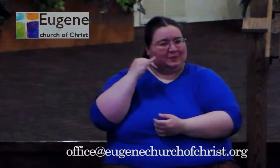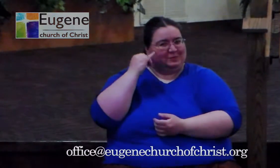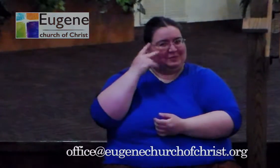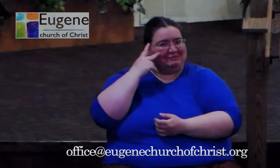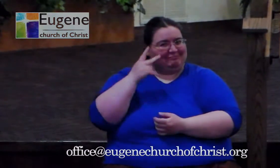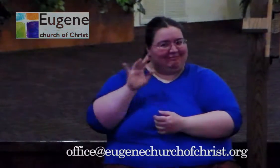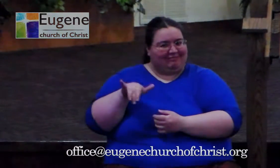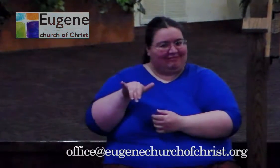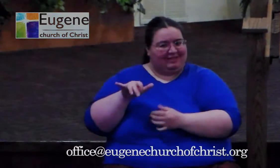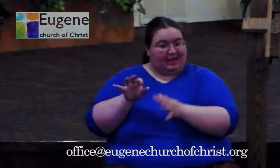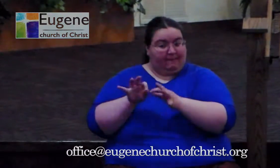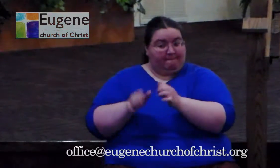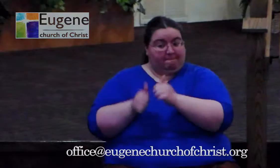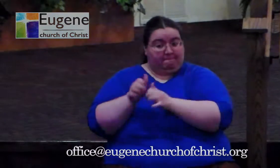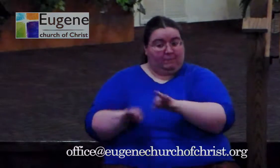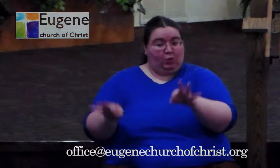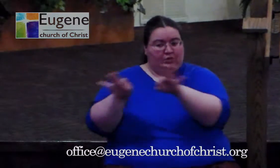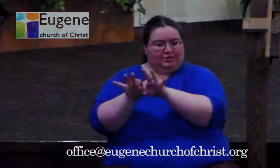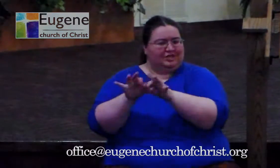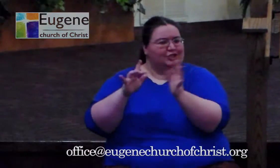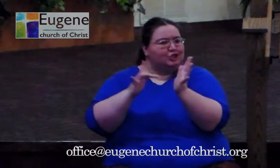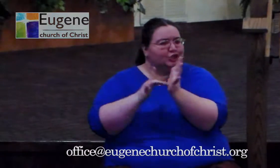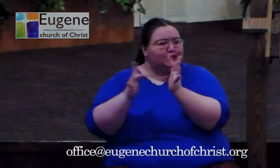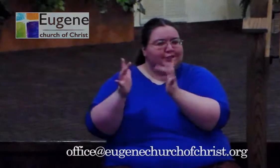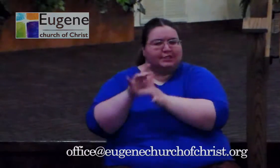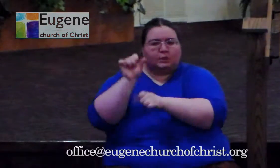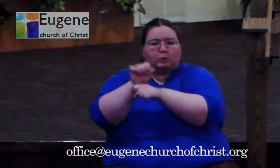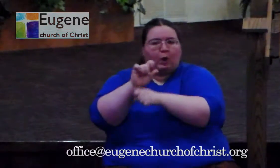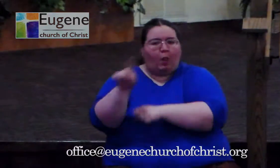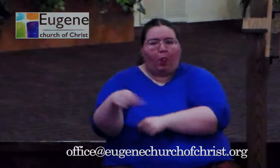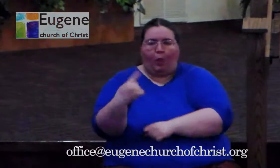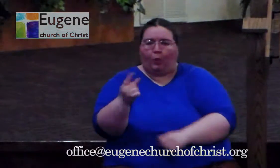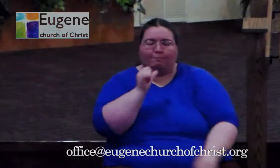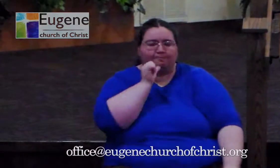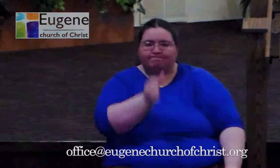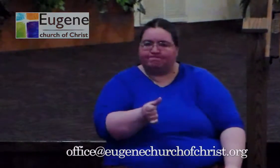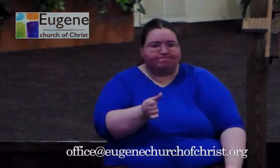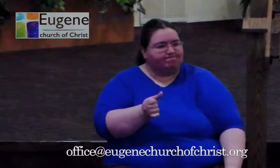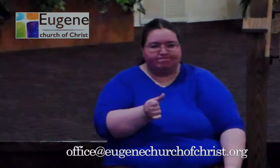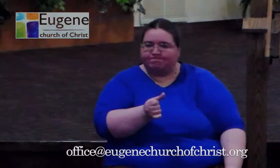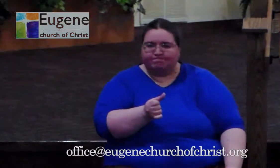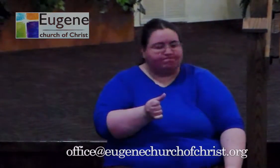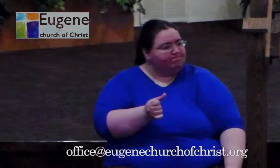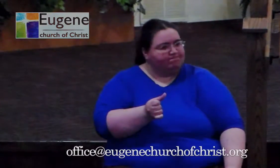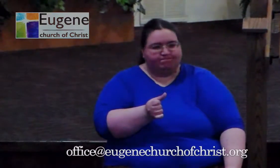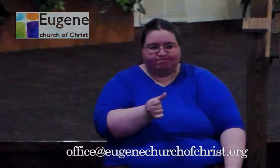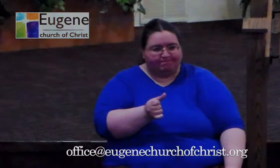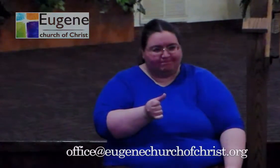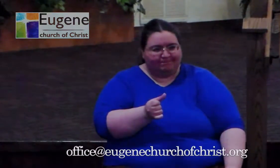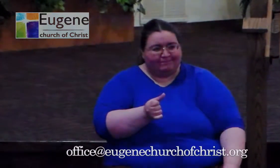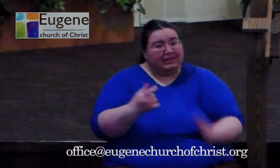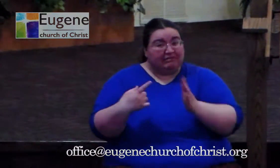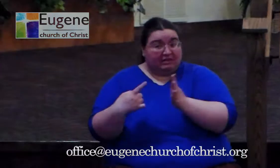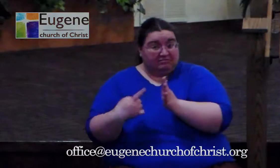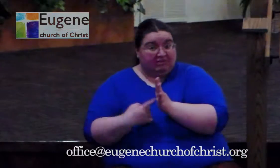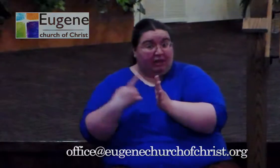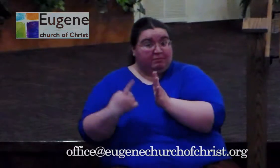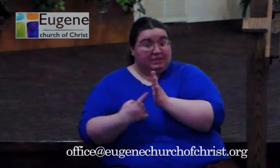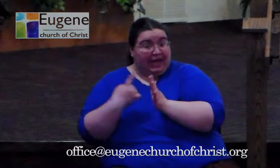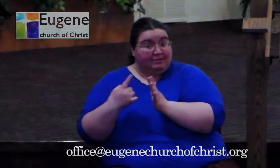Jesus did not do this alone. Now, there are times in Jesus' life where you find him alone or